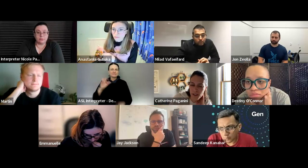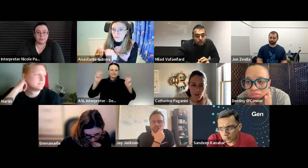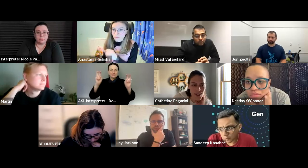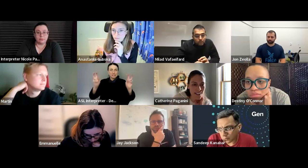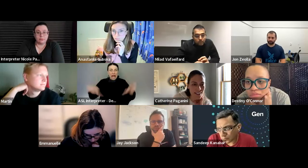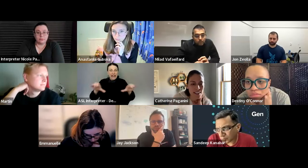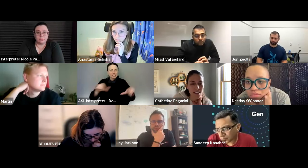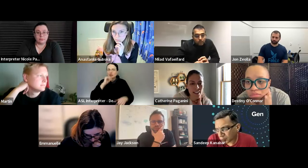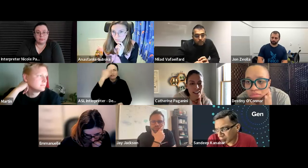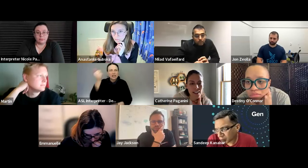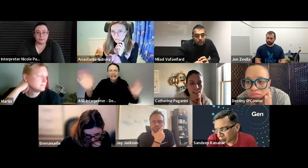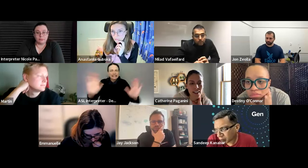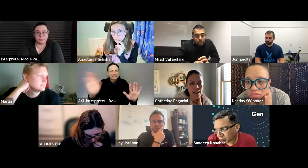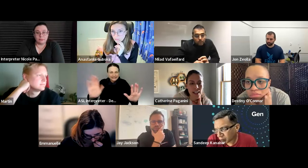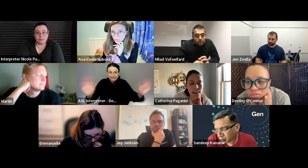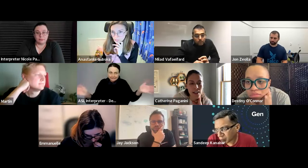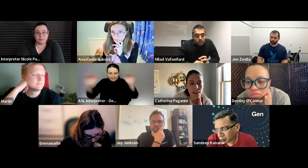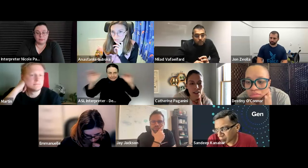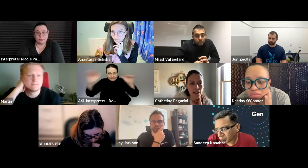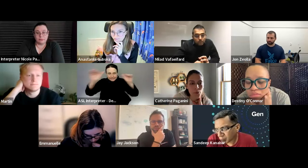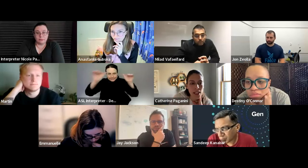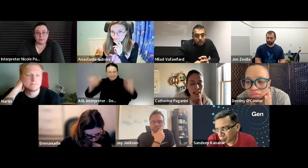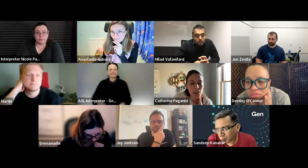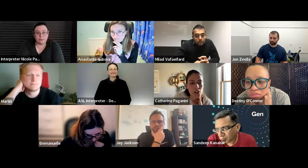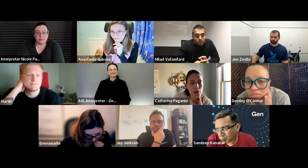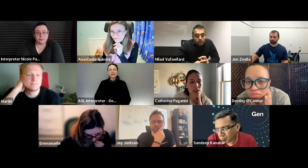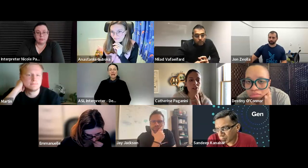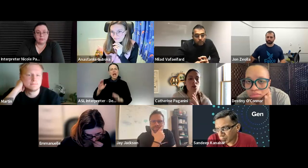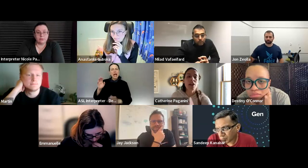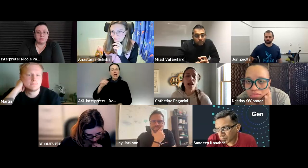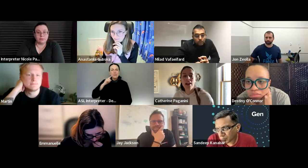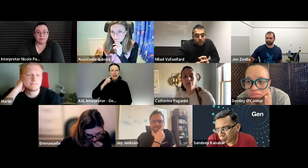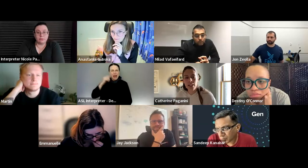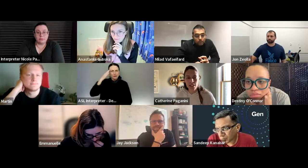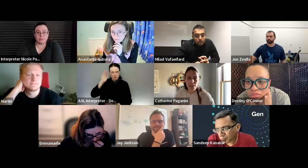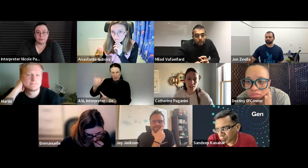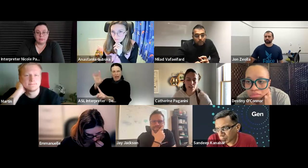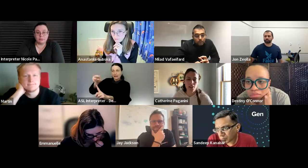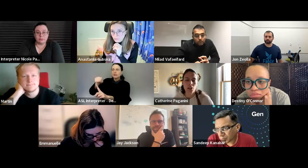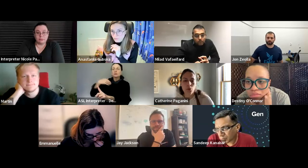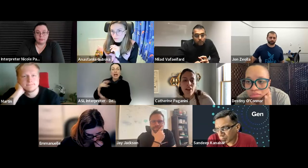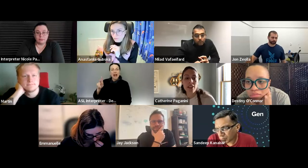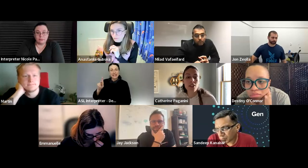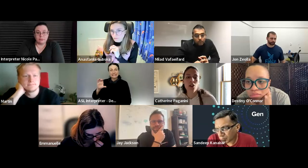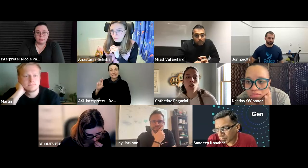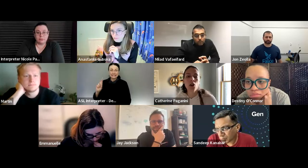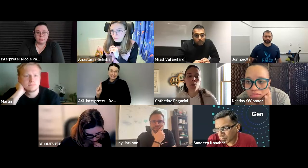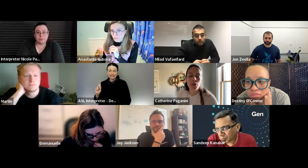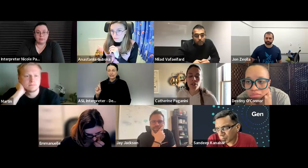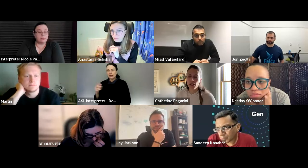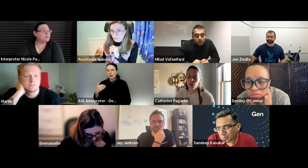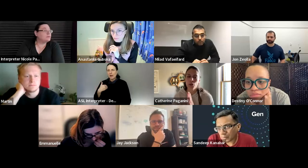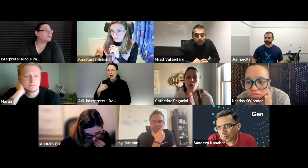don't forget to do that uh and then milad knows about that so we have kcds uh we have these